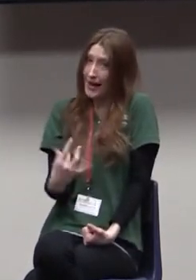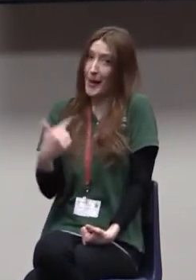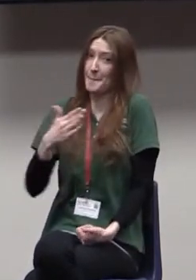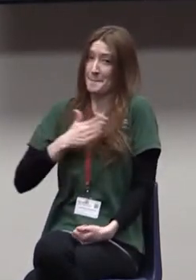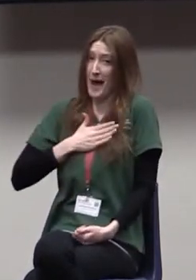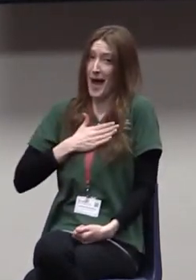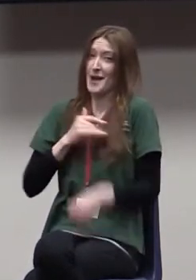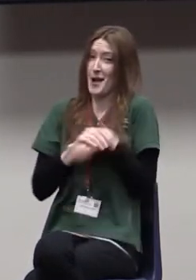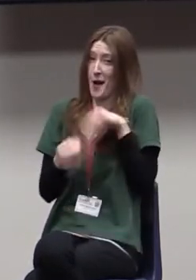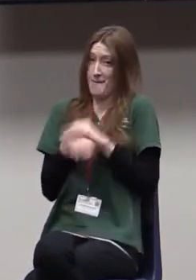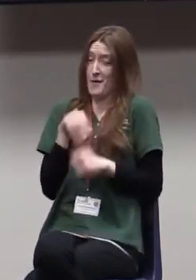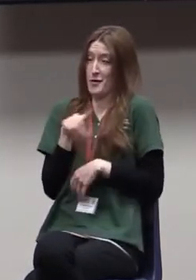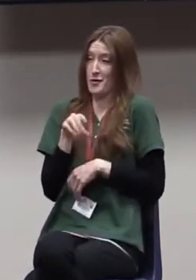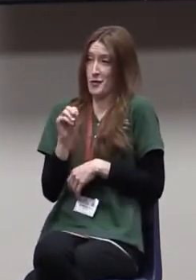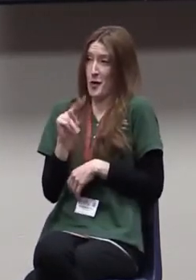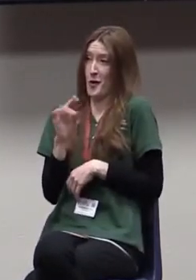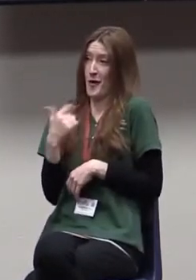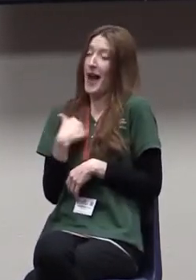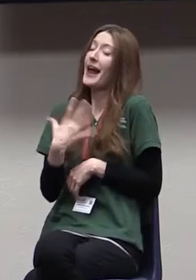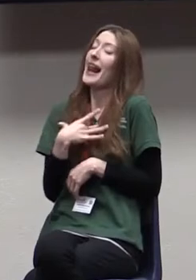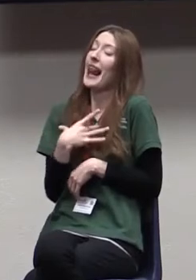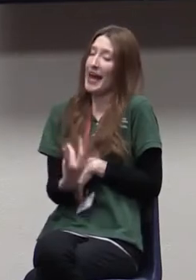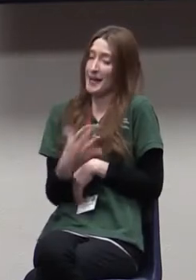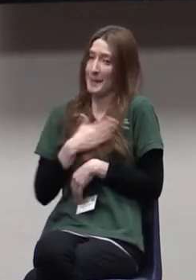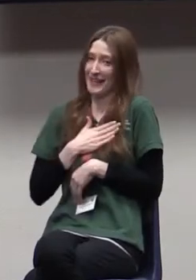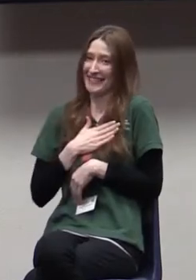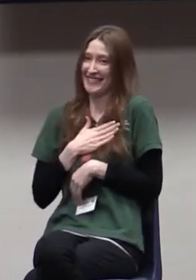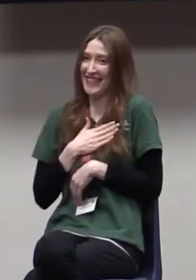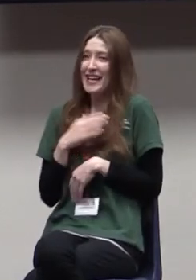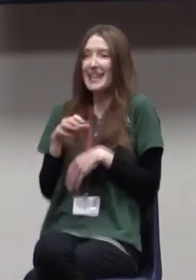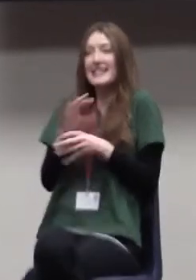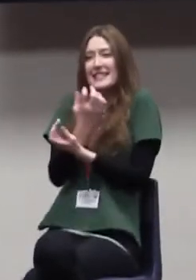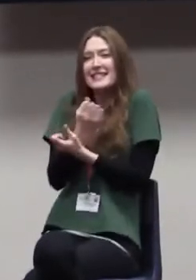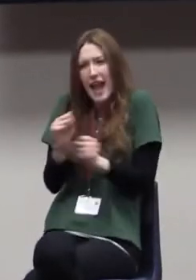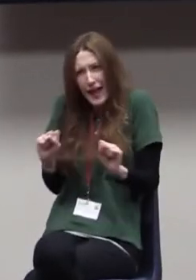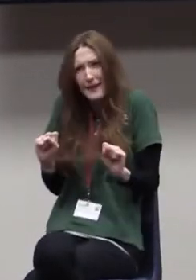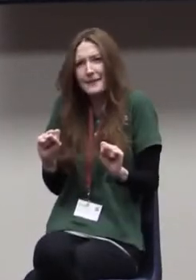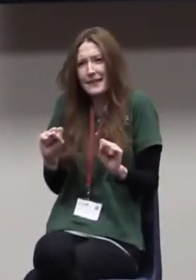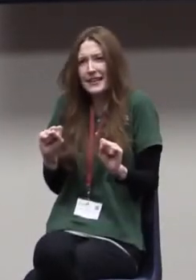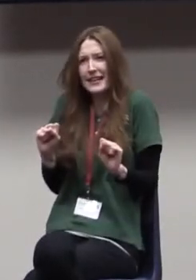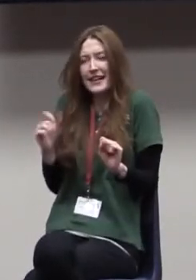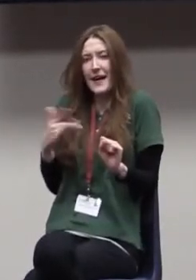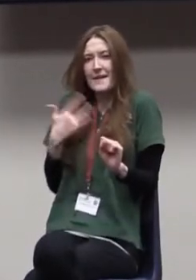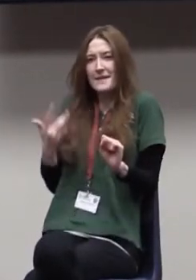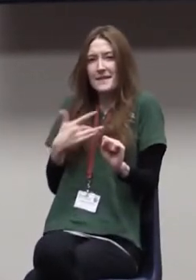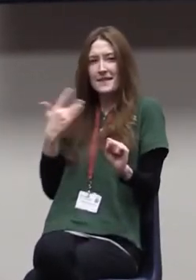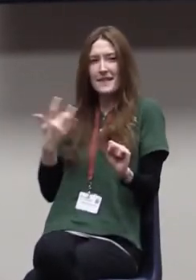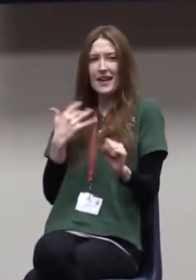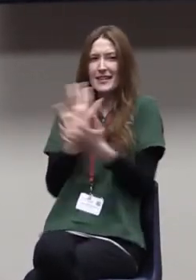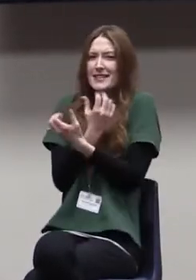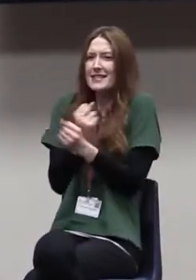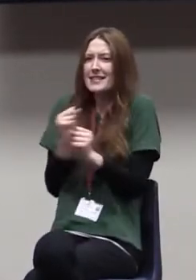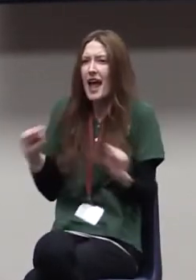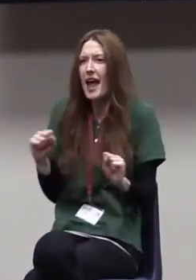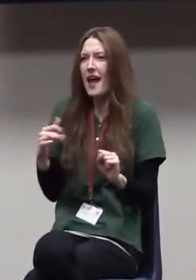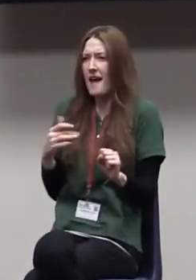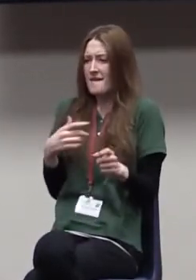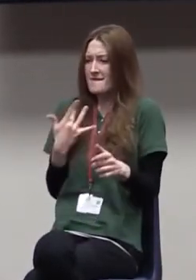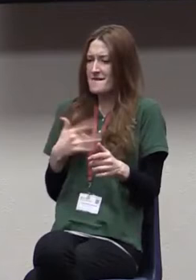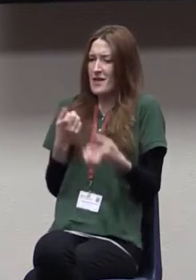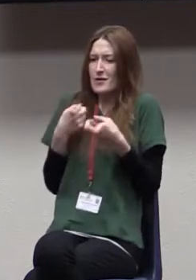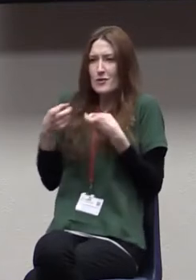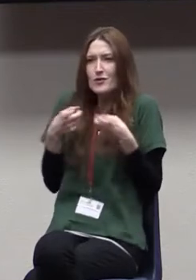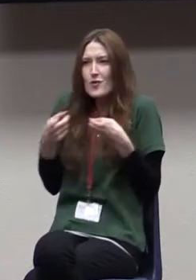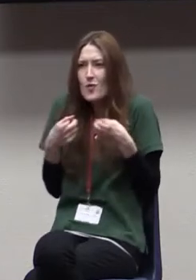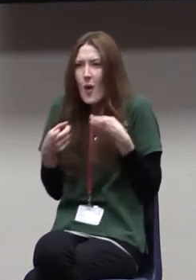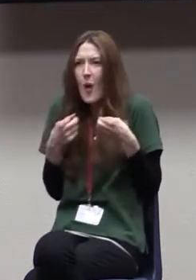think about it, this is a place that is safe for us. And you can see here, it's safe. We feel like we're in control. It's a place